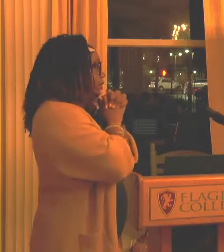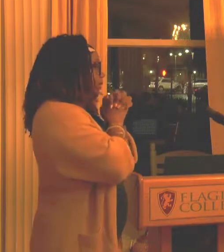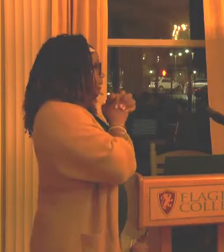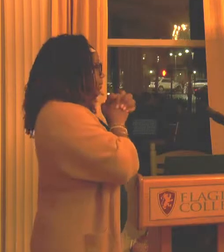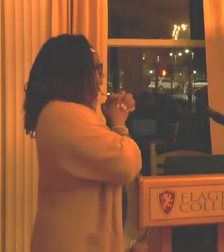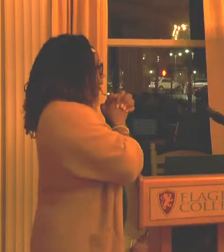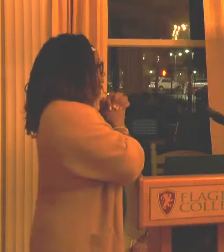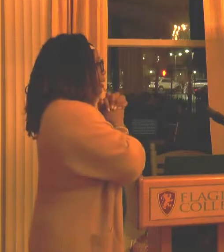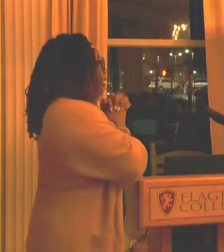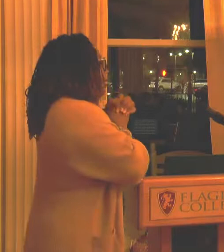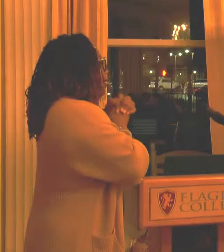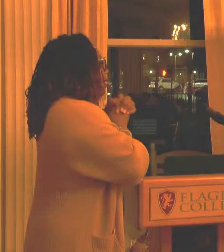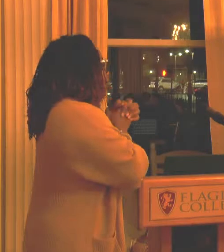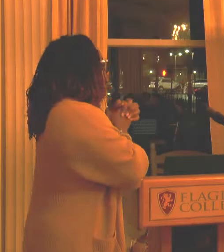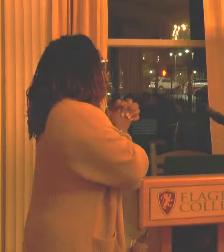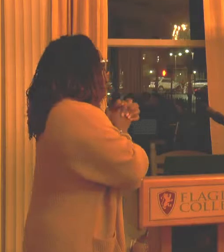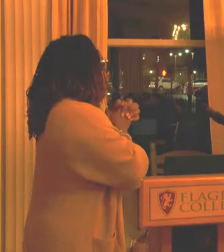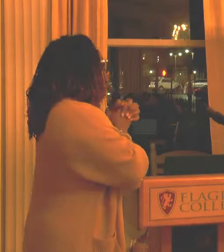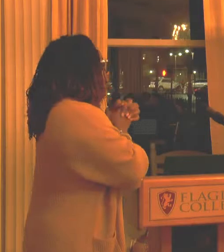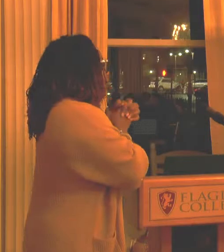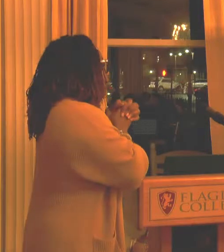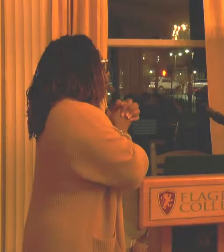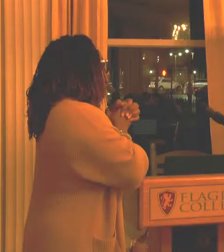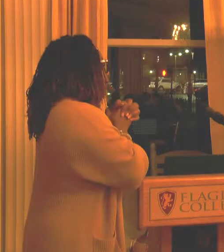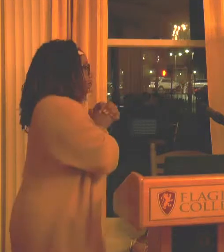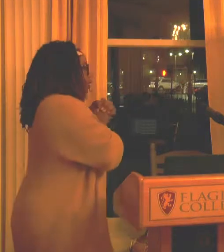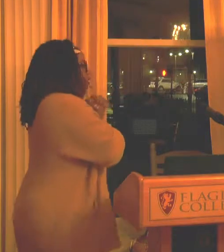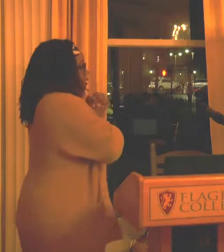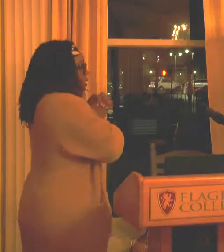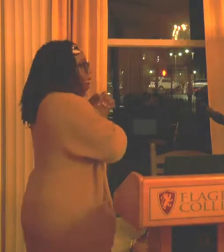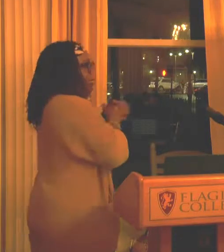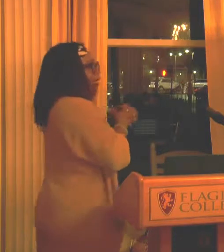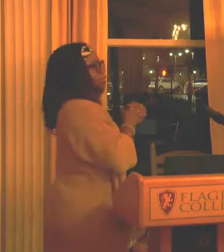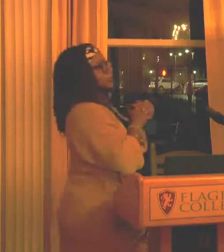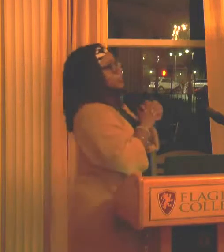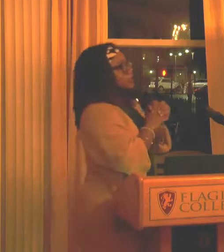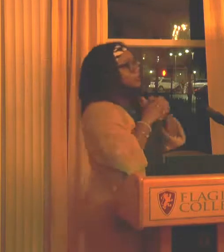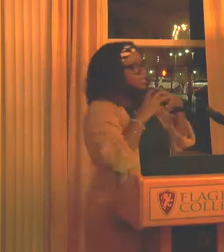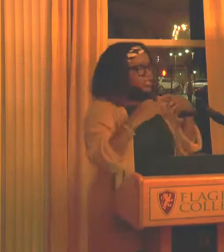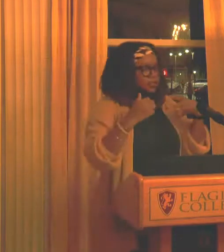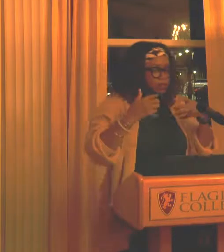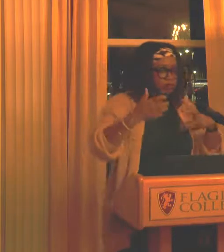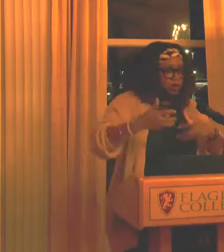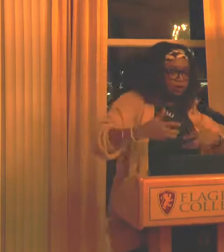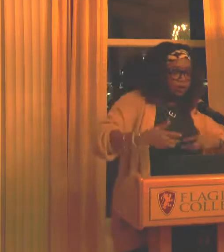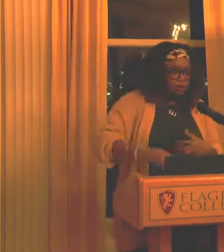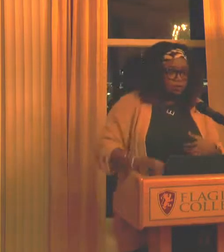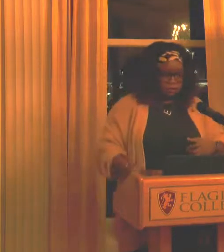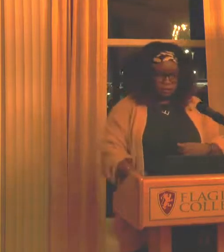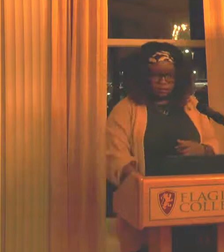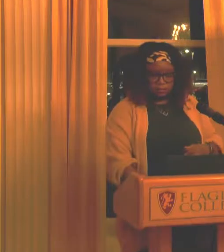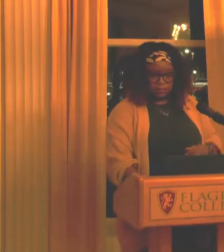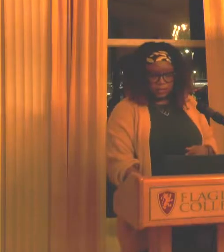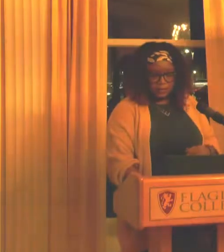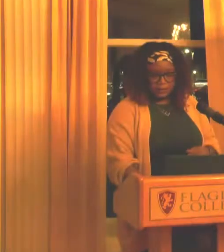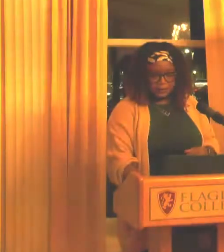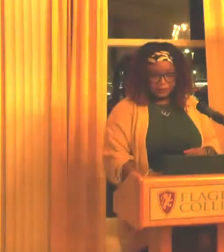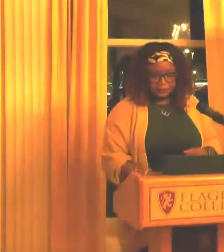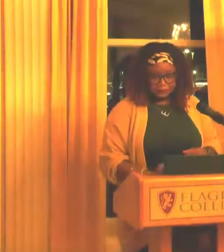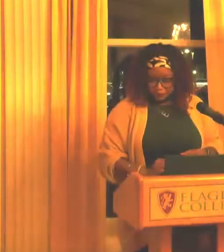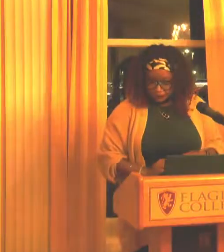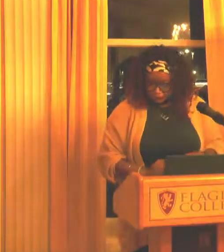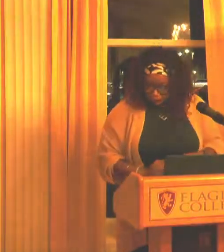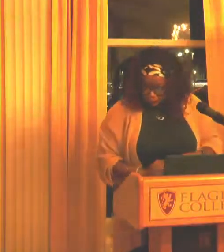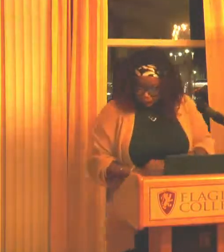Unwarranted police violence. And the age-old myth of the black superwoman, which is that, like, she's so strong. I am.